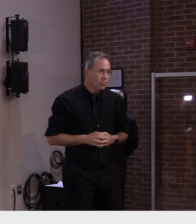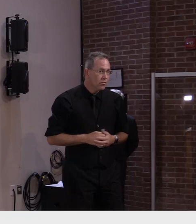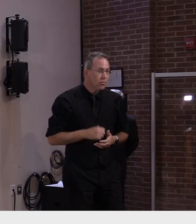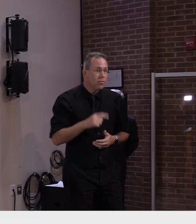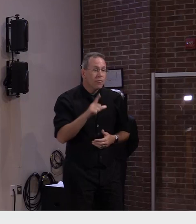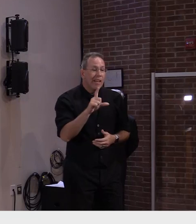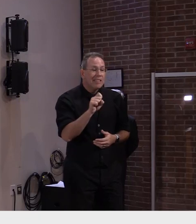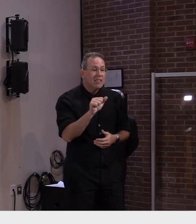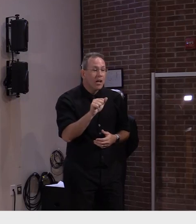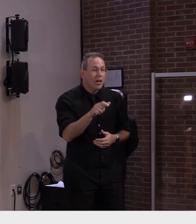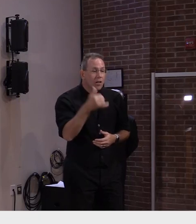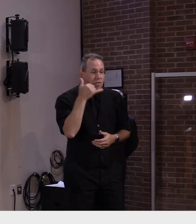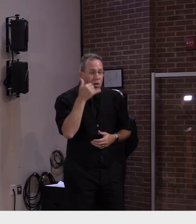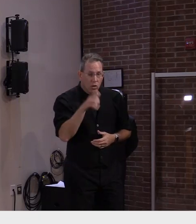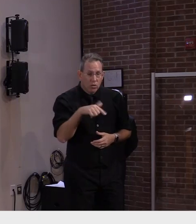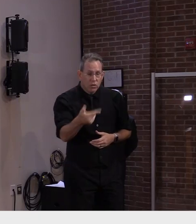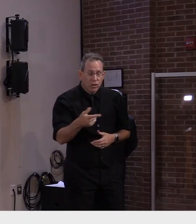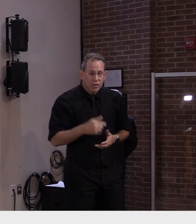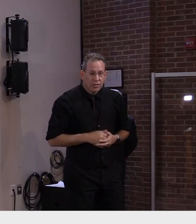Lisa, the Waterbury Roundabout.